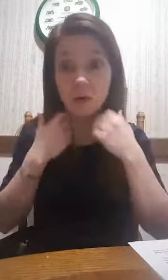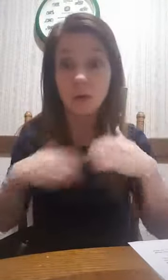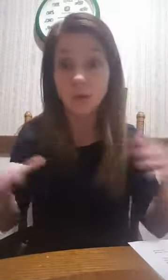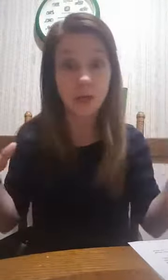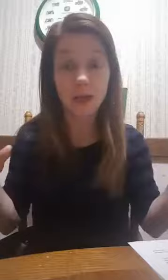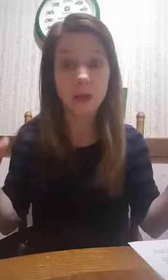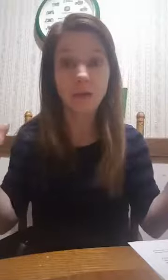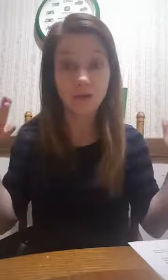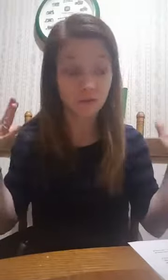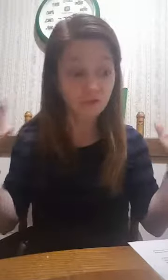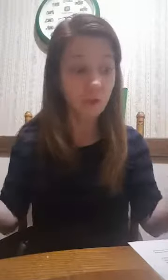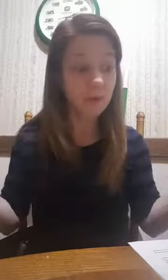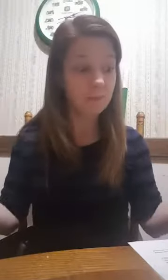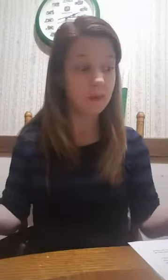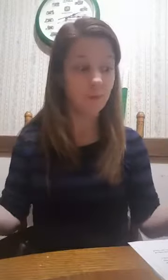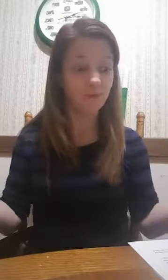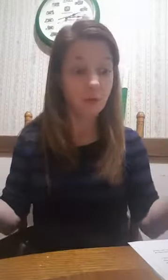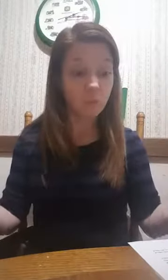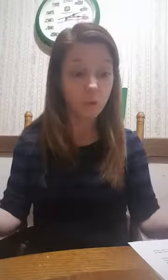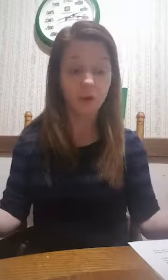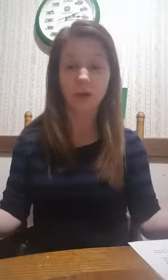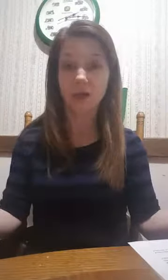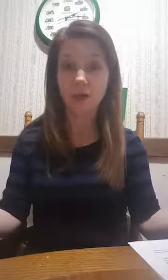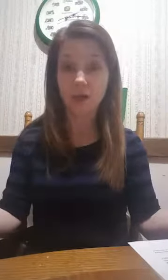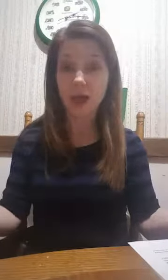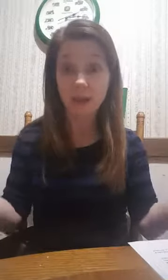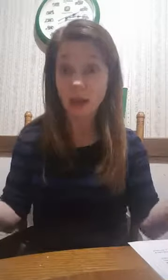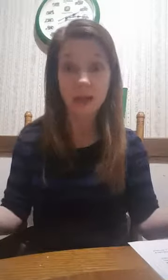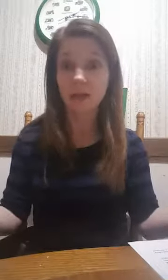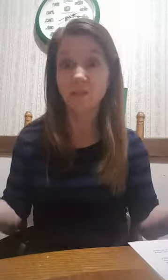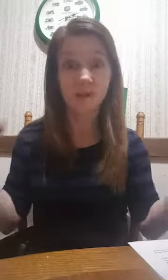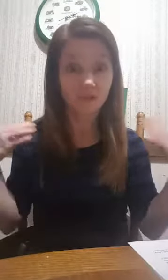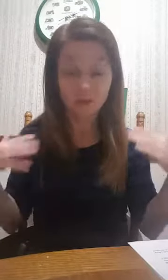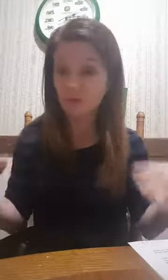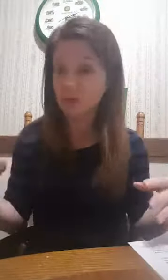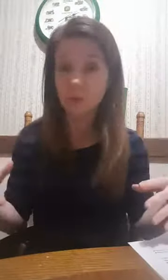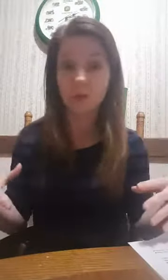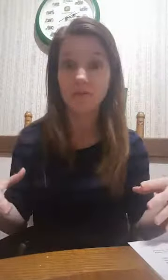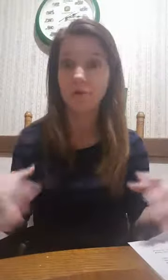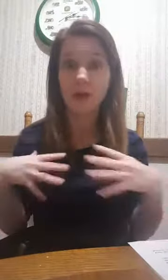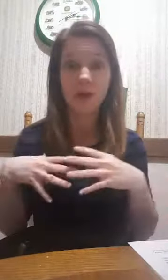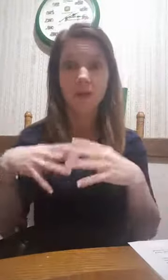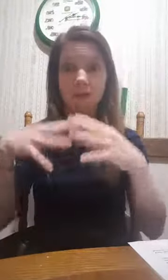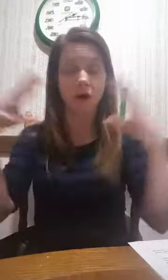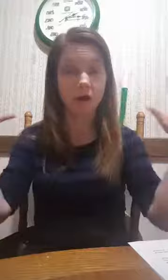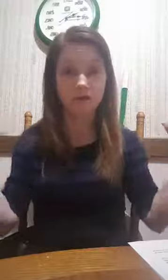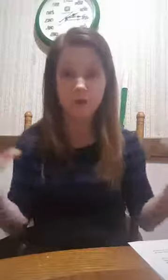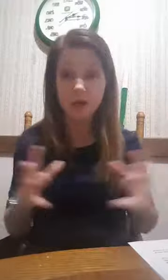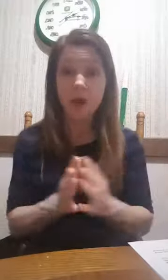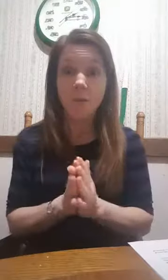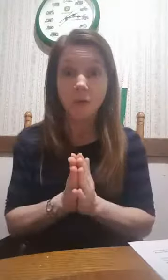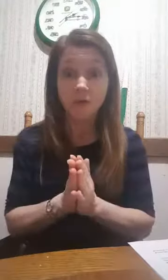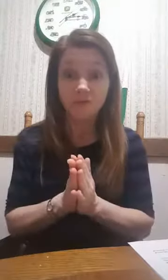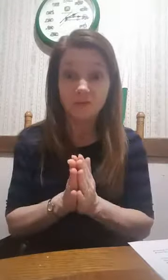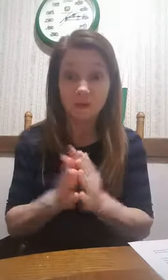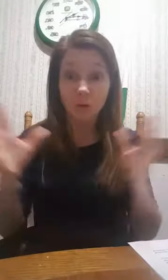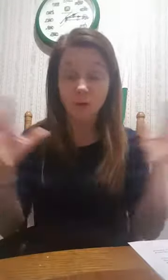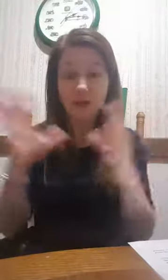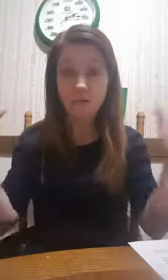here. Okay? There are so many people that work at night, especially with GM. We live right in the heart of, you know, right near